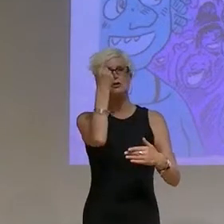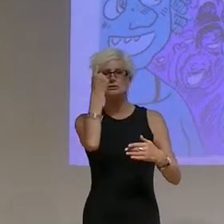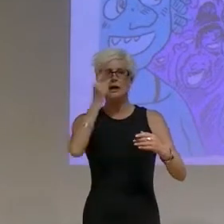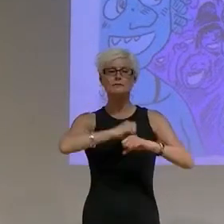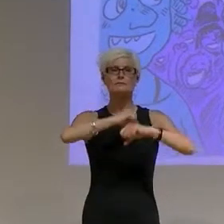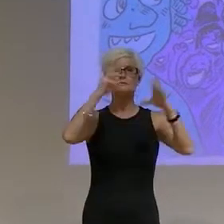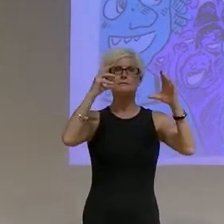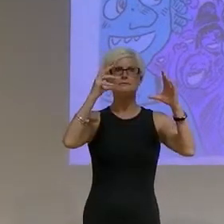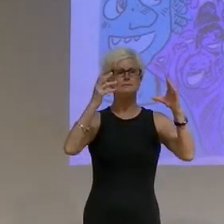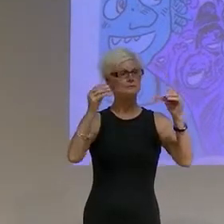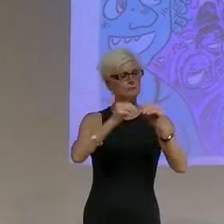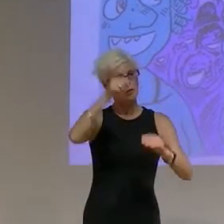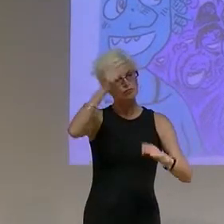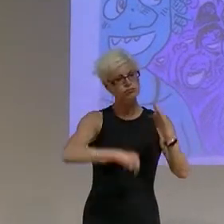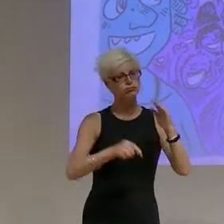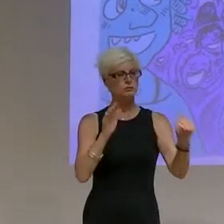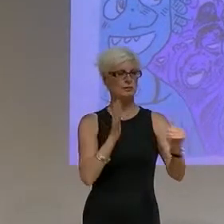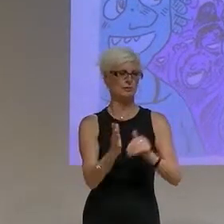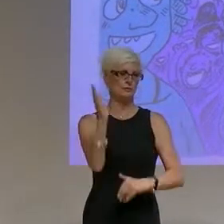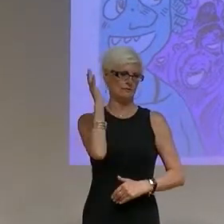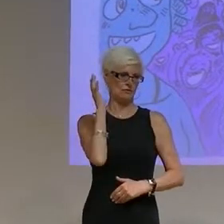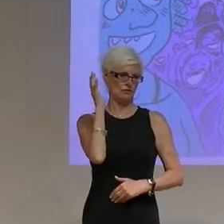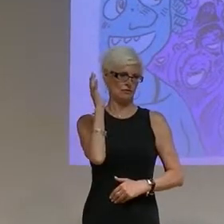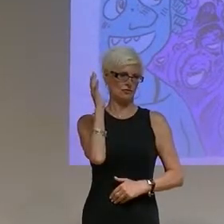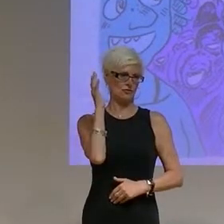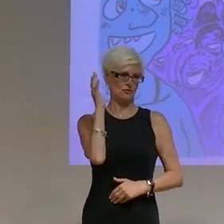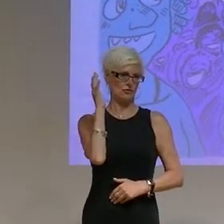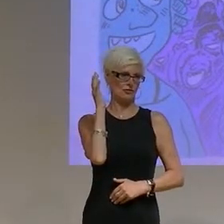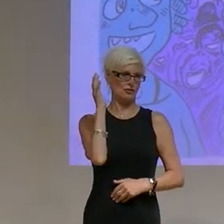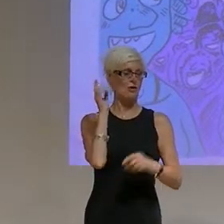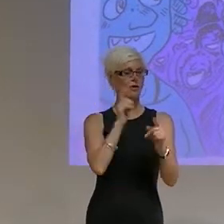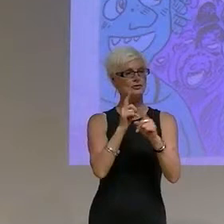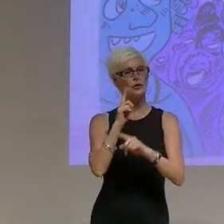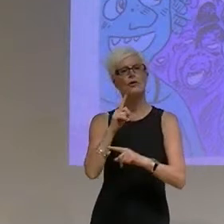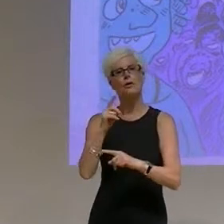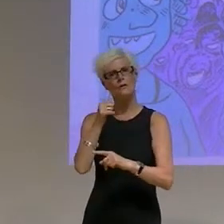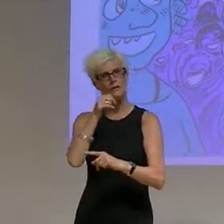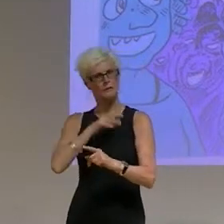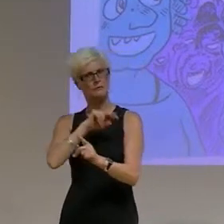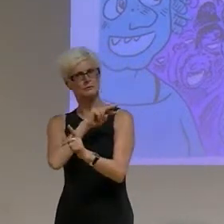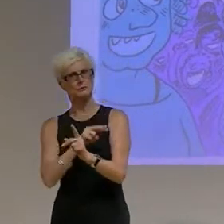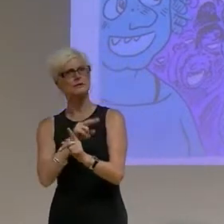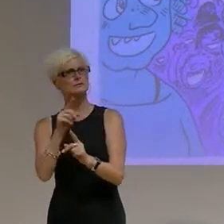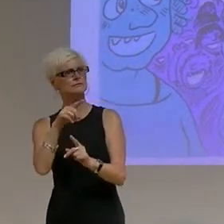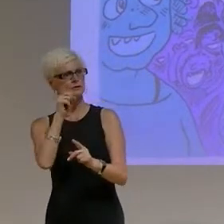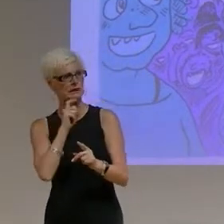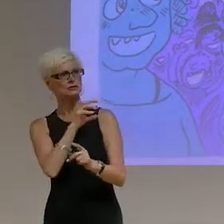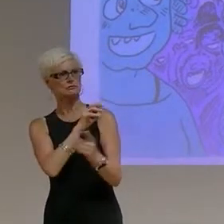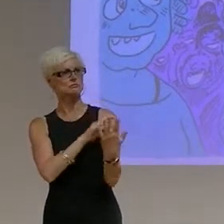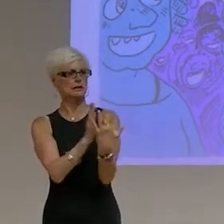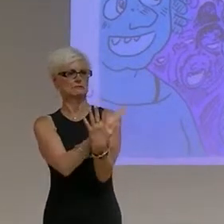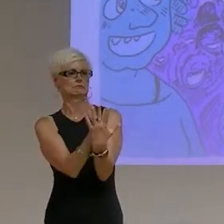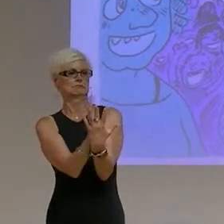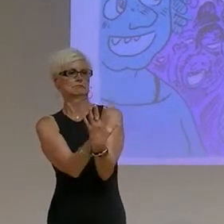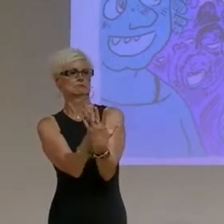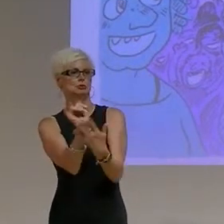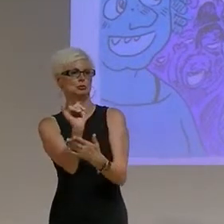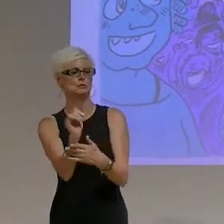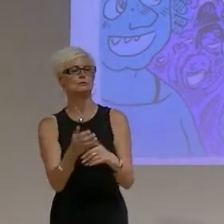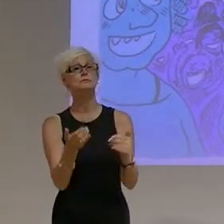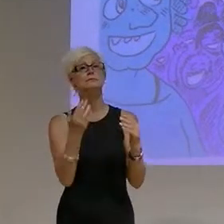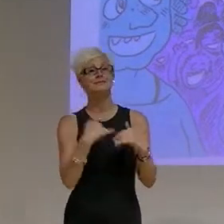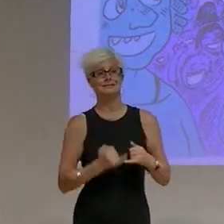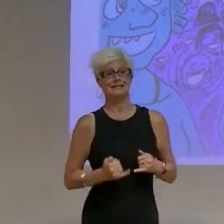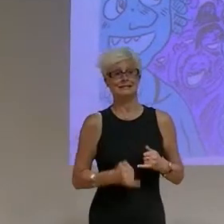than was previously imagined, and as central to feminist interior histories of sex and sexuality. And finally, five, to